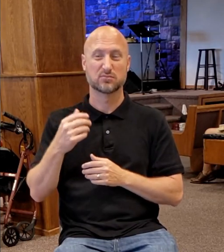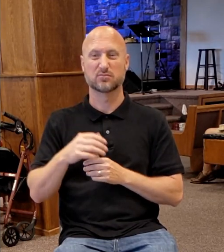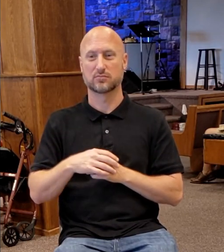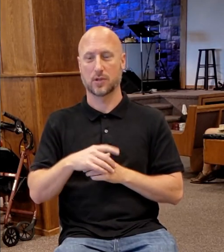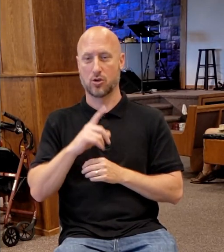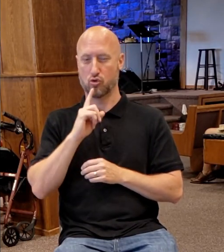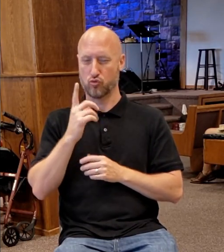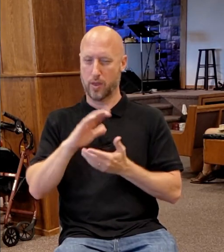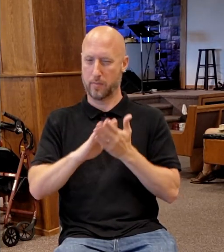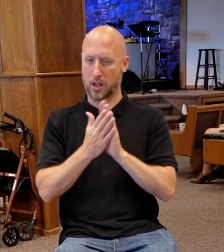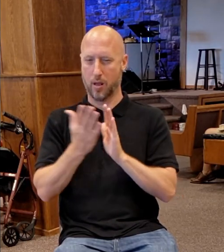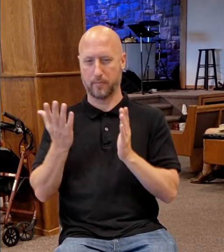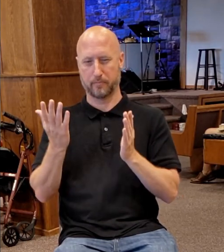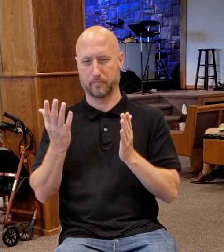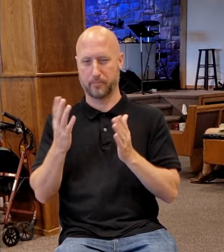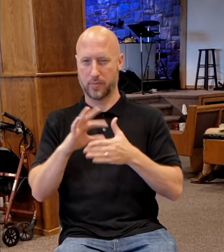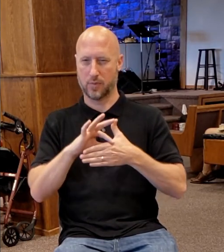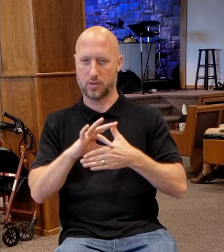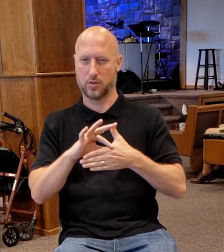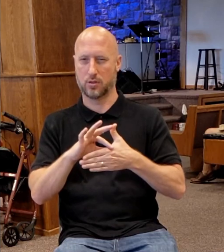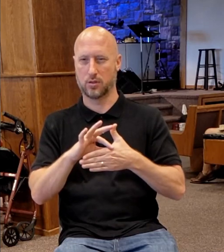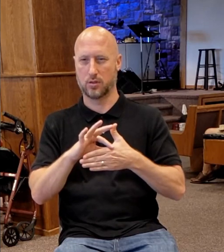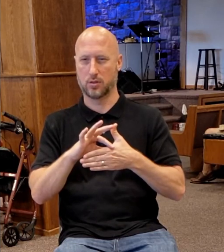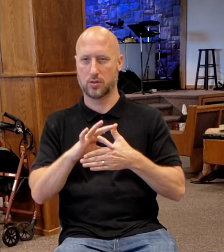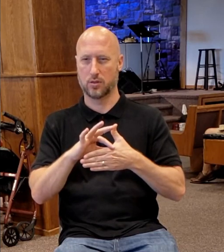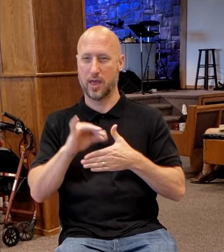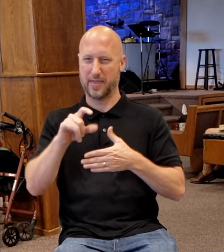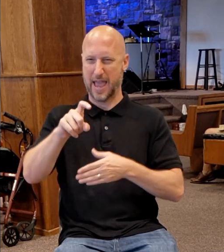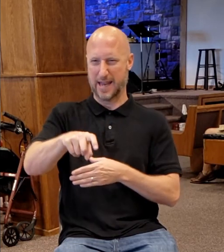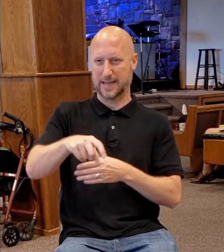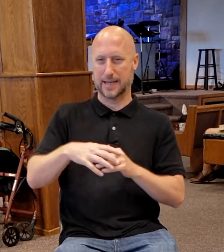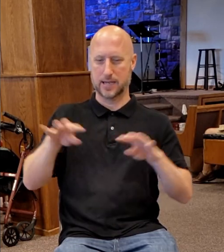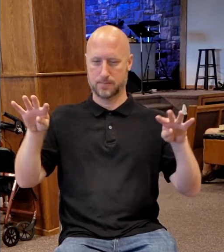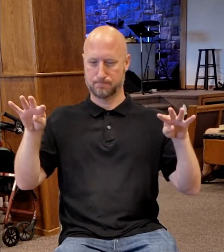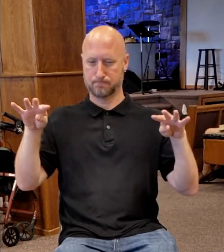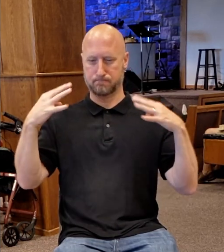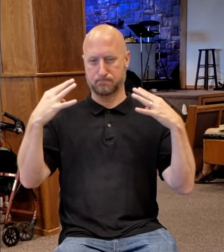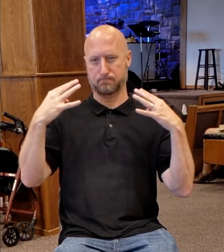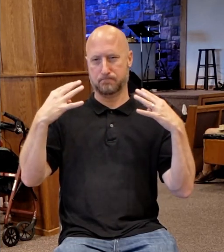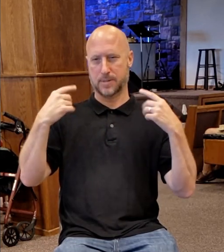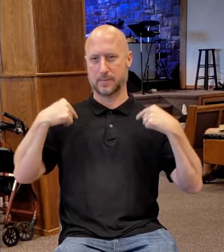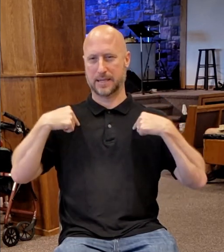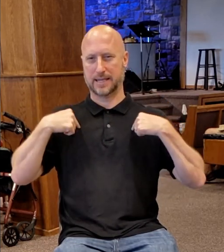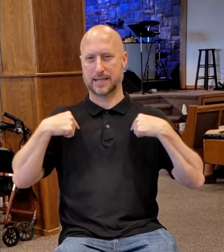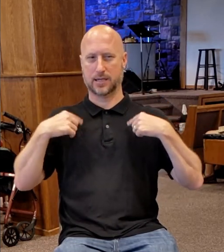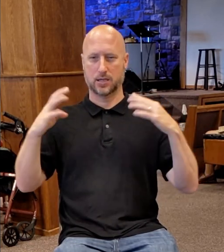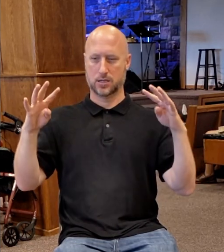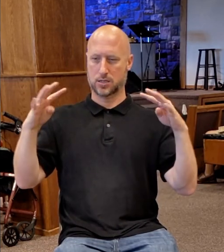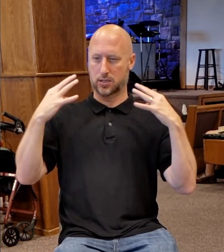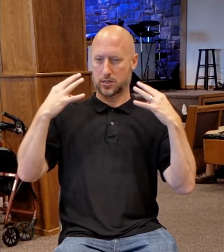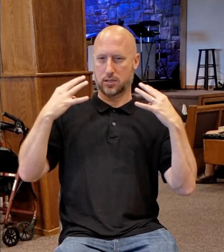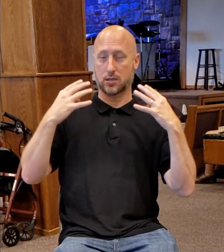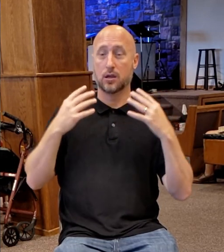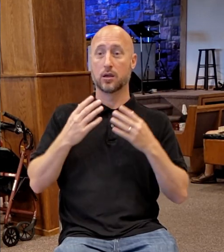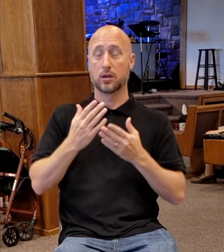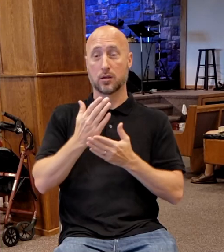carnal. It's this need for recognition. A lot of that's gotten into the church.